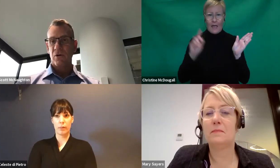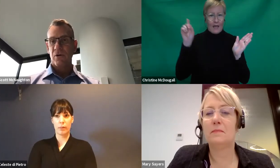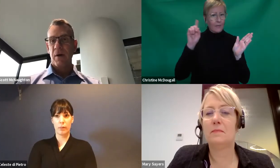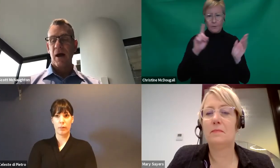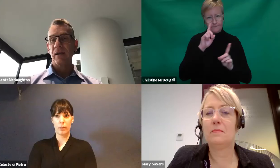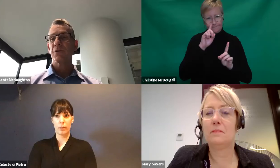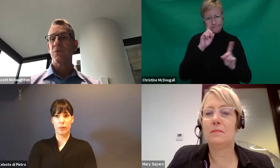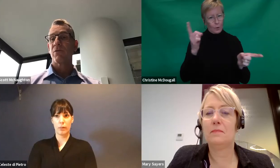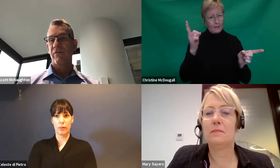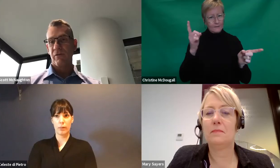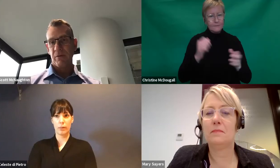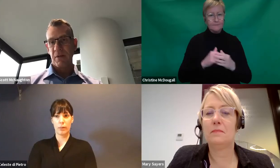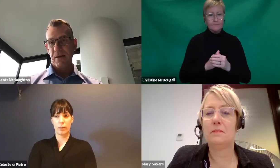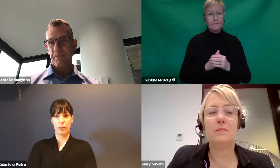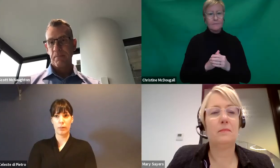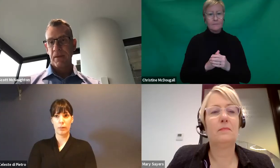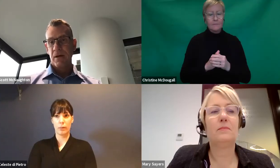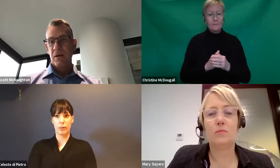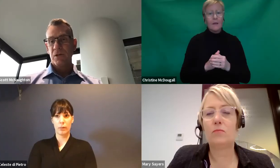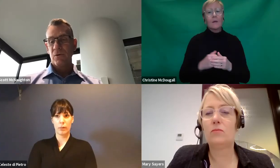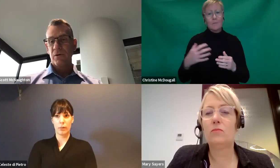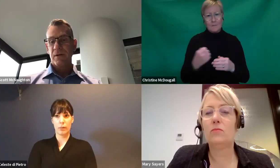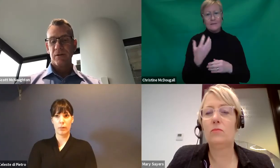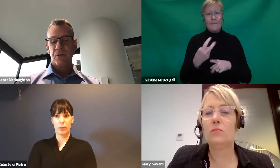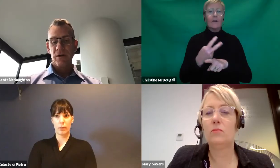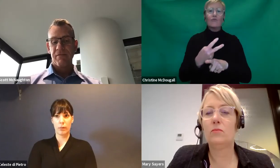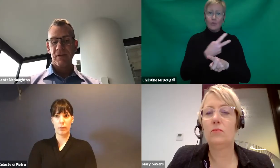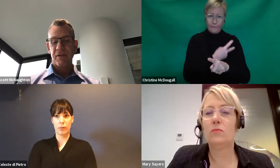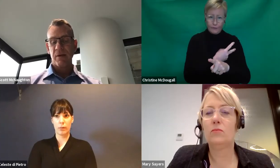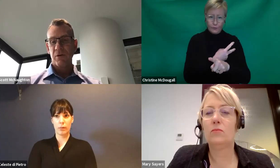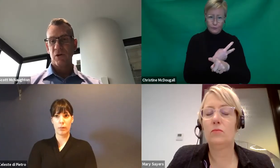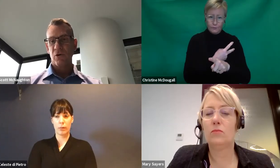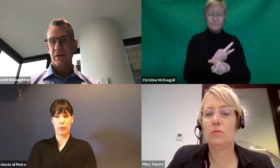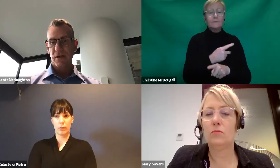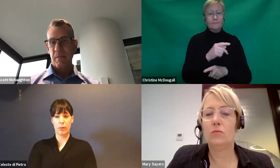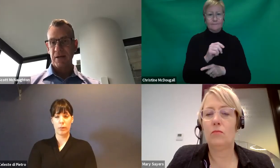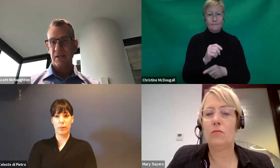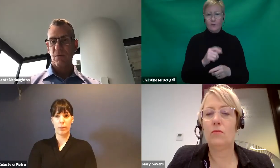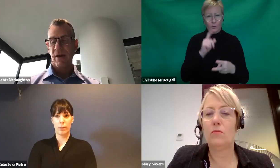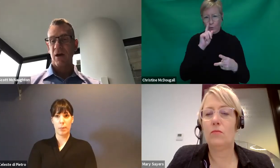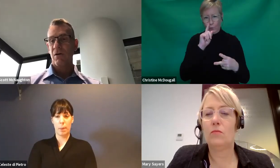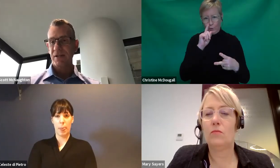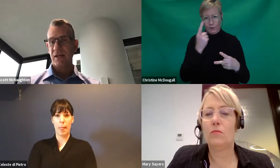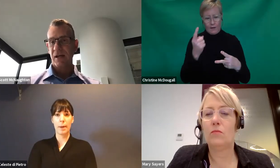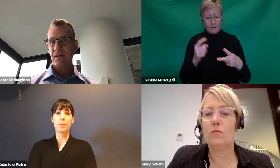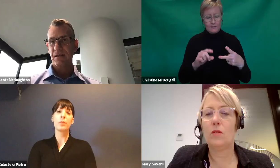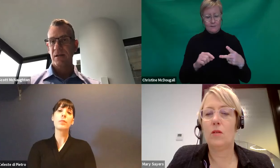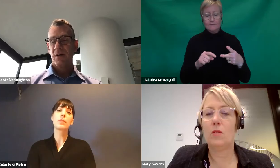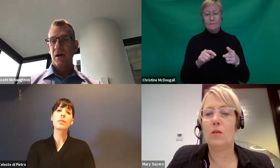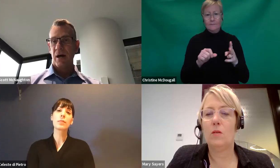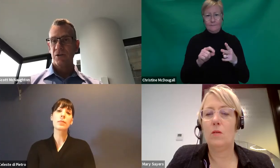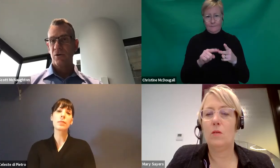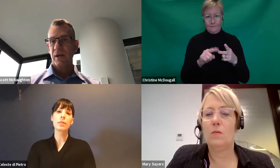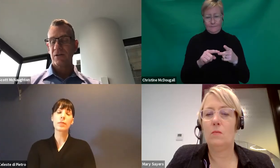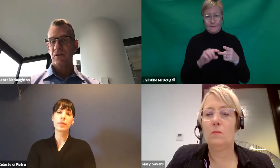unless we do a review of the plan. So you, you don't have flexibility to move your core into capacity without contacting us,